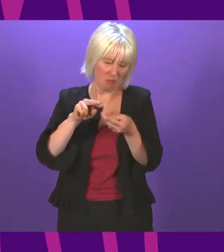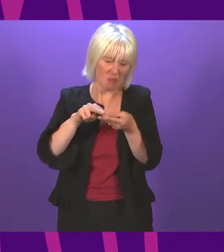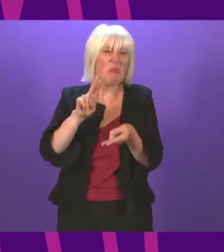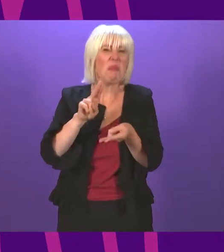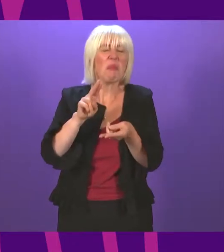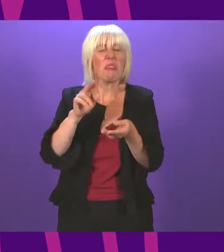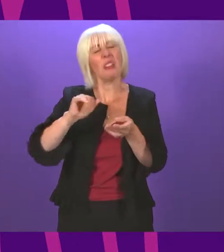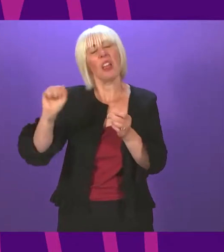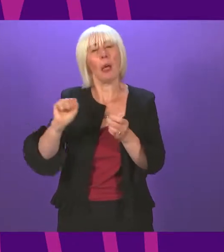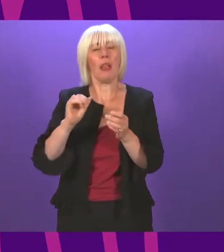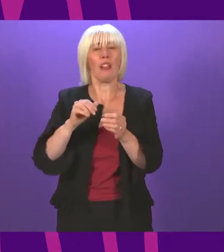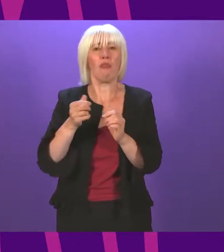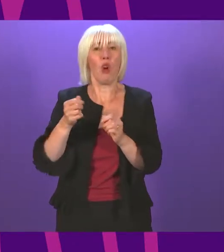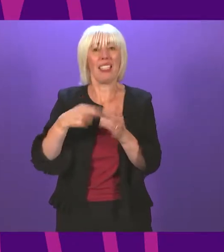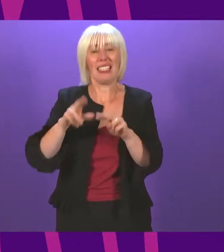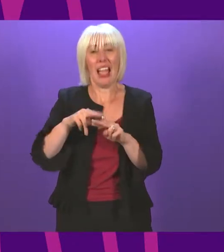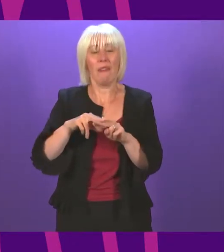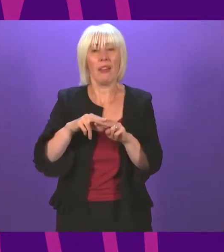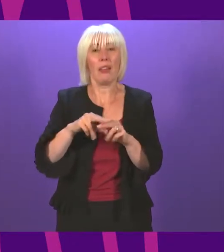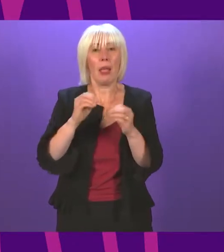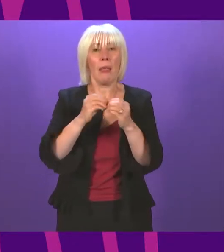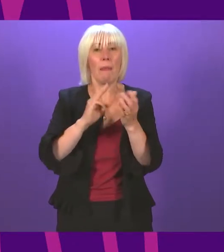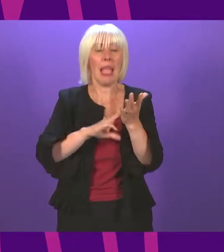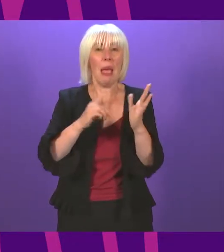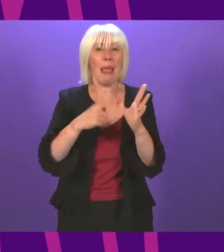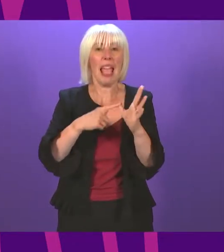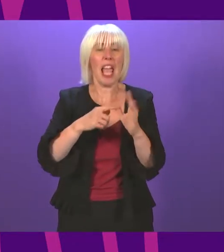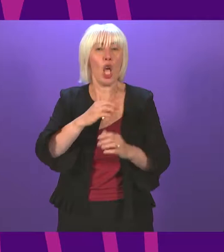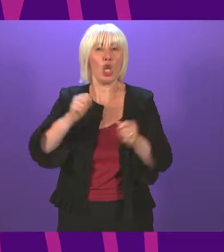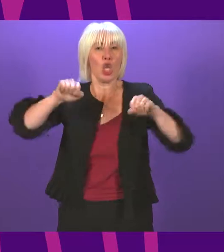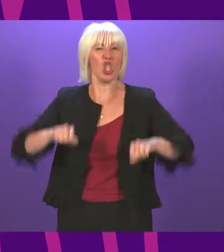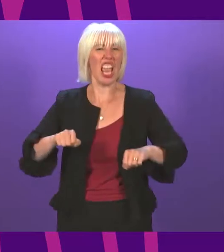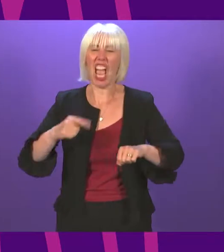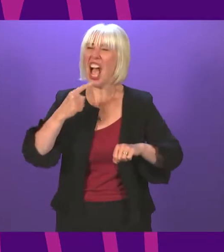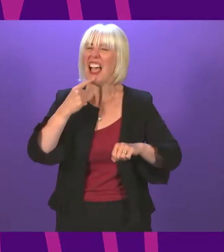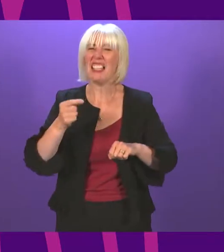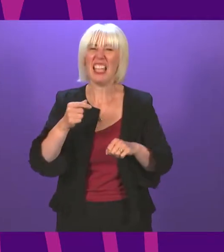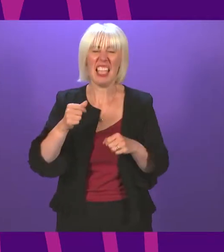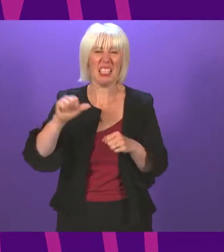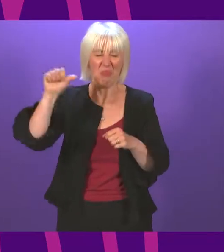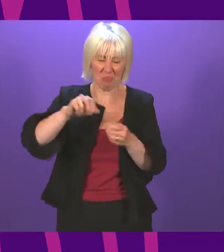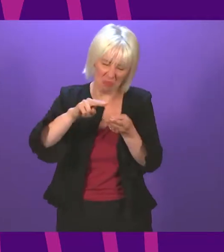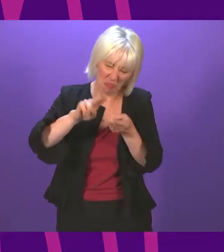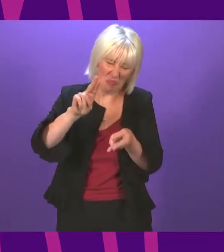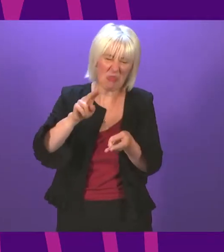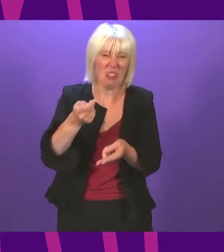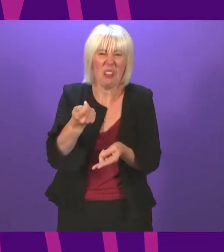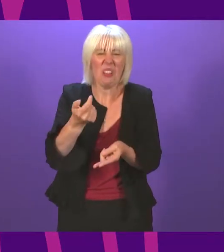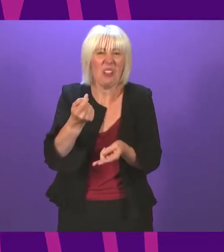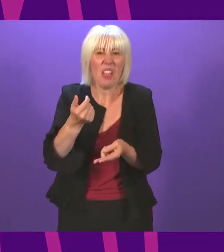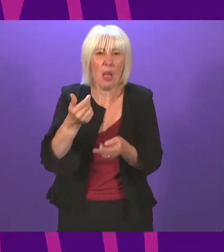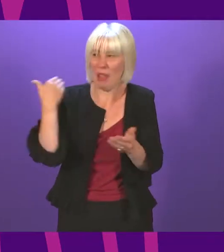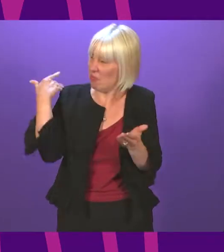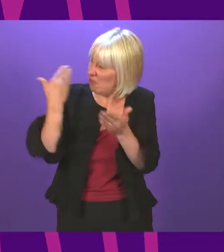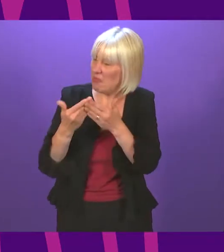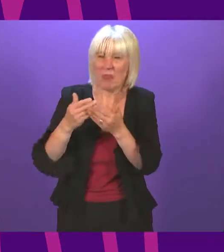The Chair of the BMA Dr Lewis Morrison has said that 3 per cent pay uplift fails to address years of pay erosion and does virtually nothing to address low